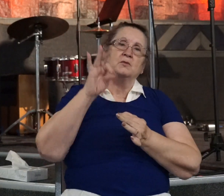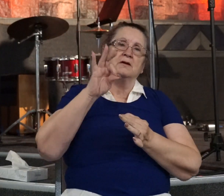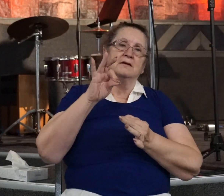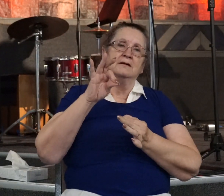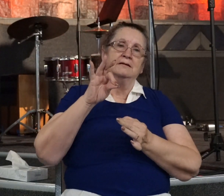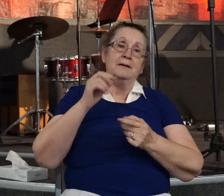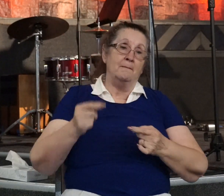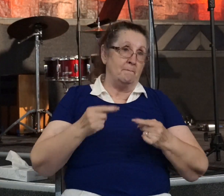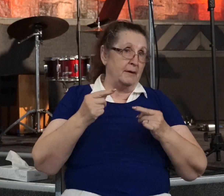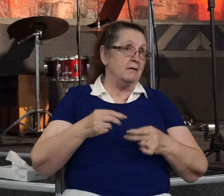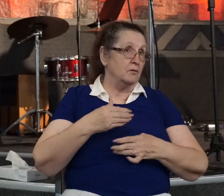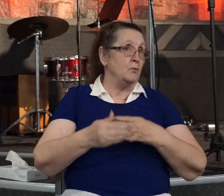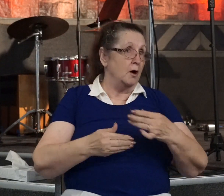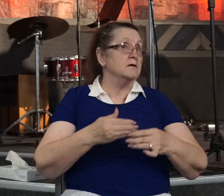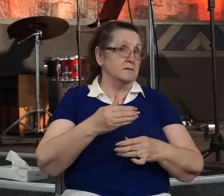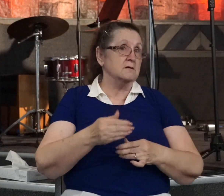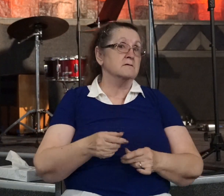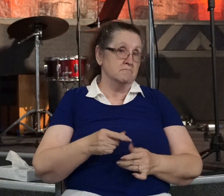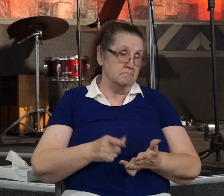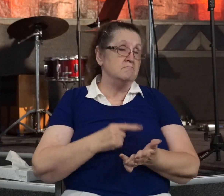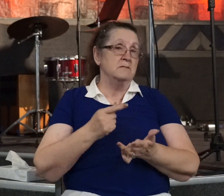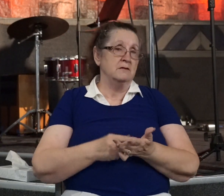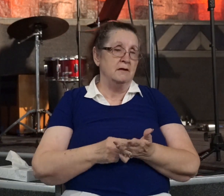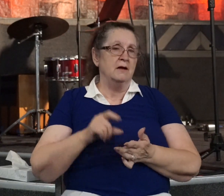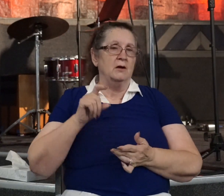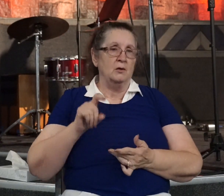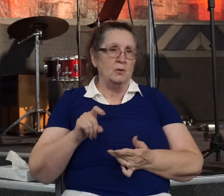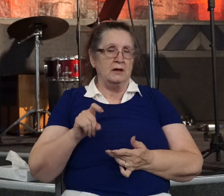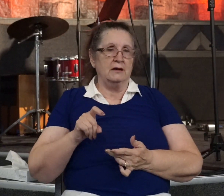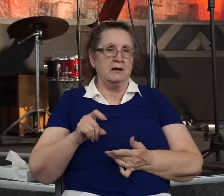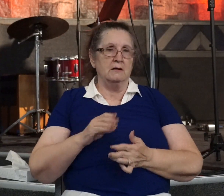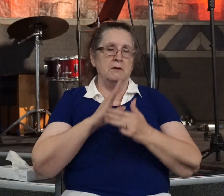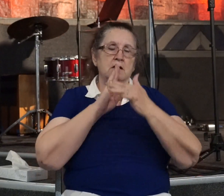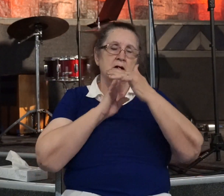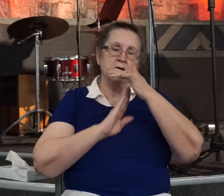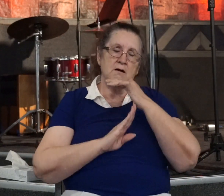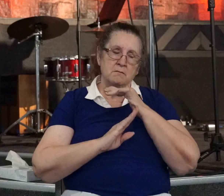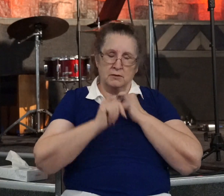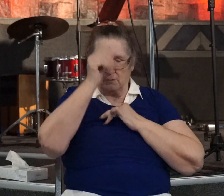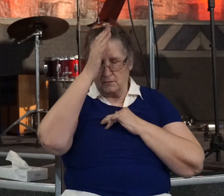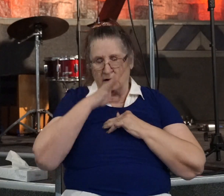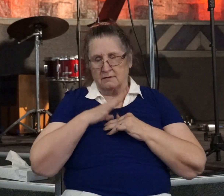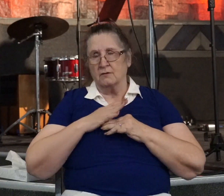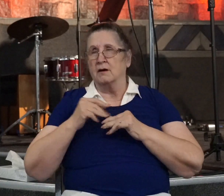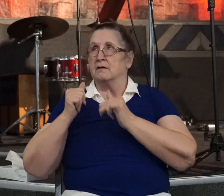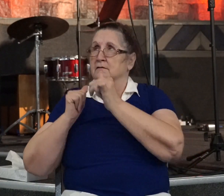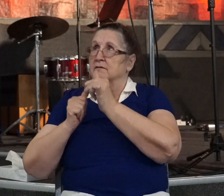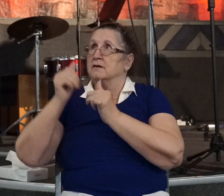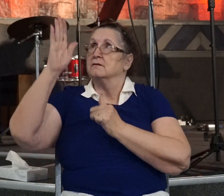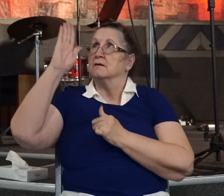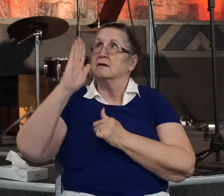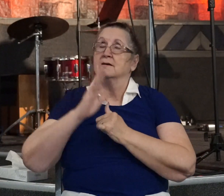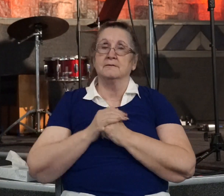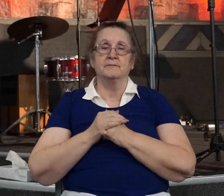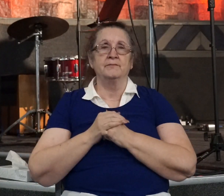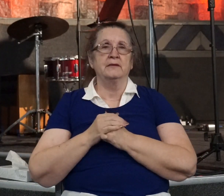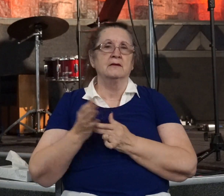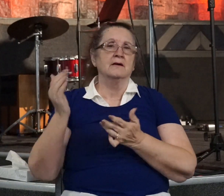process. That's why we need to be humble men and women of God. Over and over, that's in the